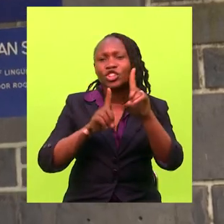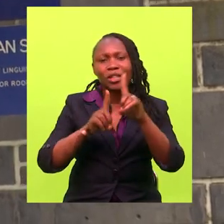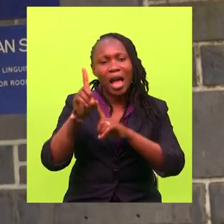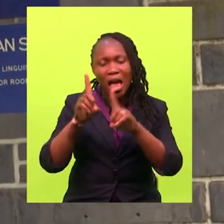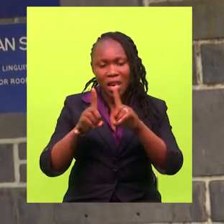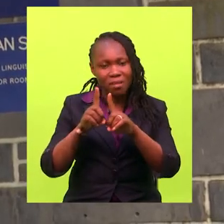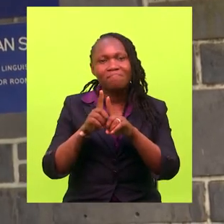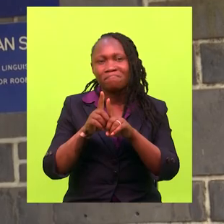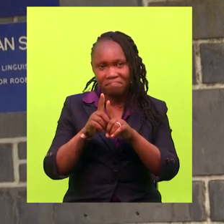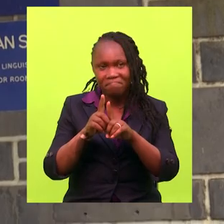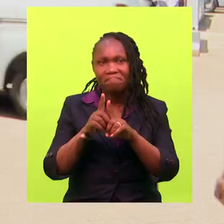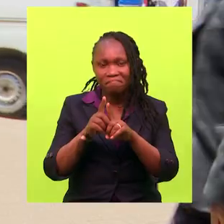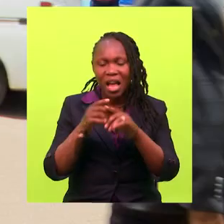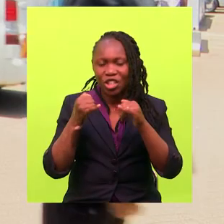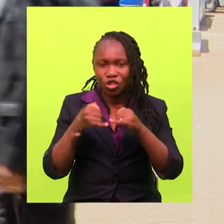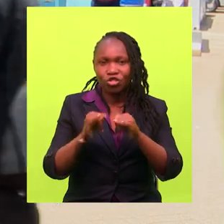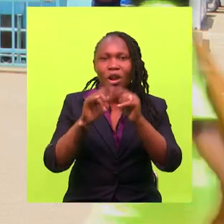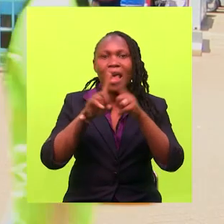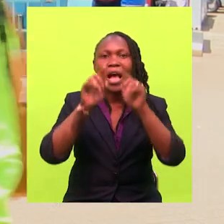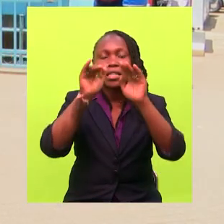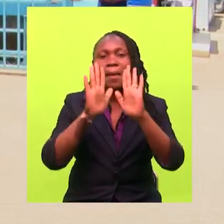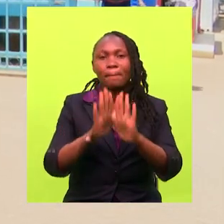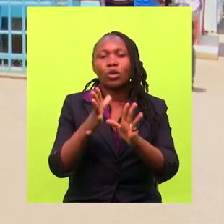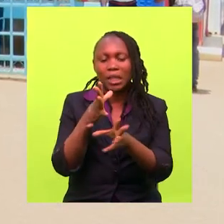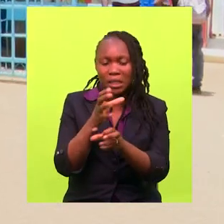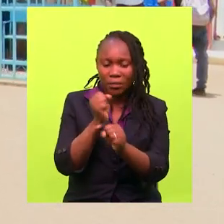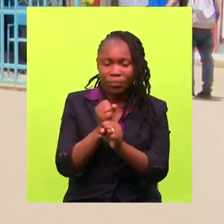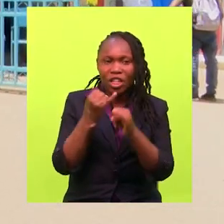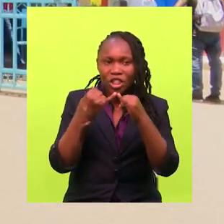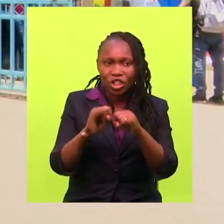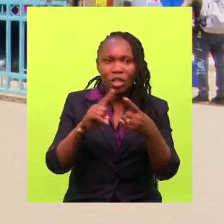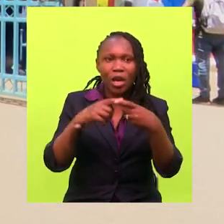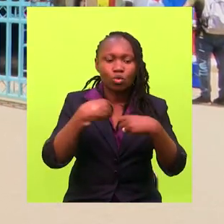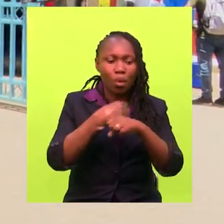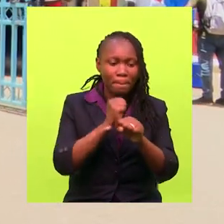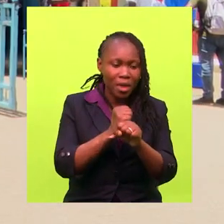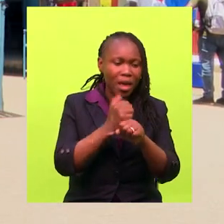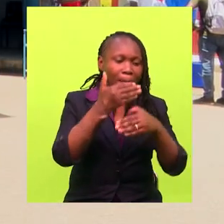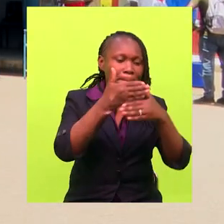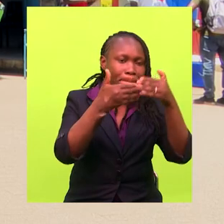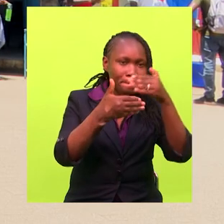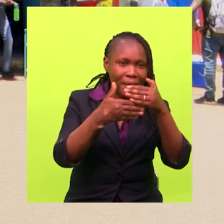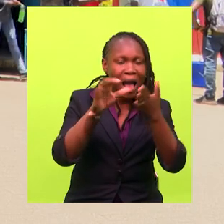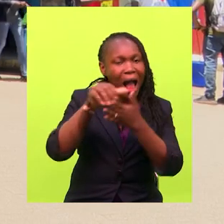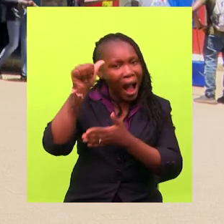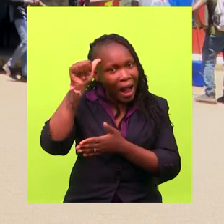been consistent as key university stakeholders are inducted into the historic process of levelling the infrastructural, academic and